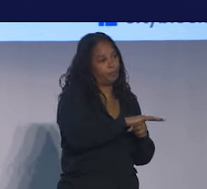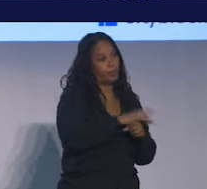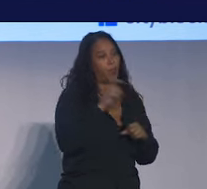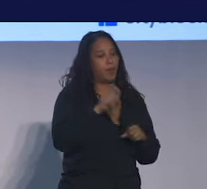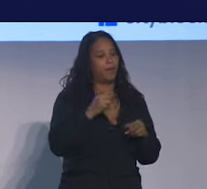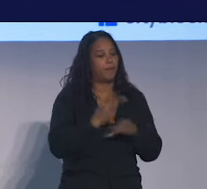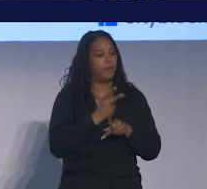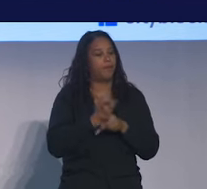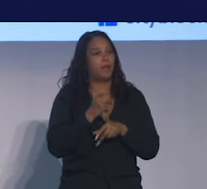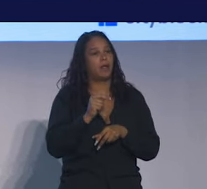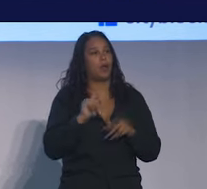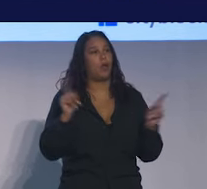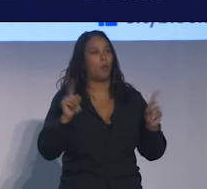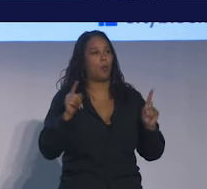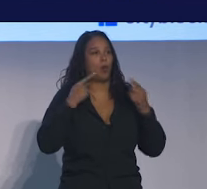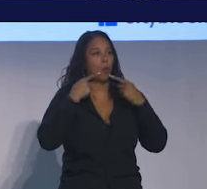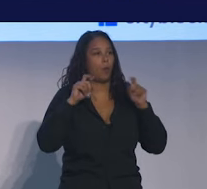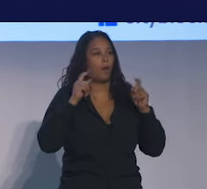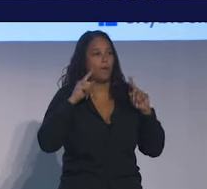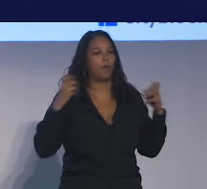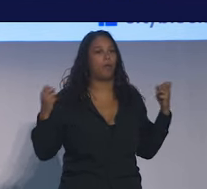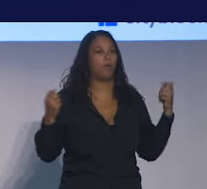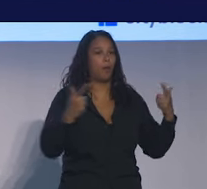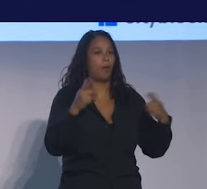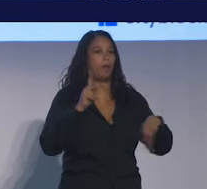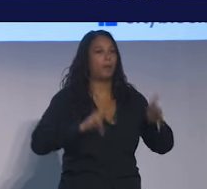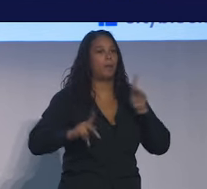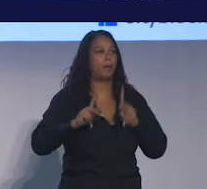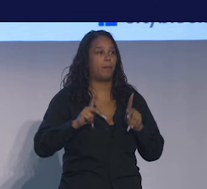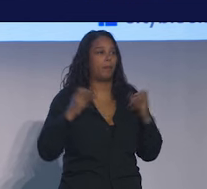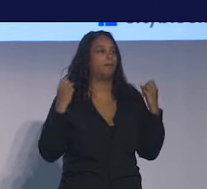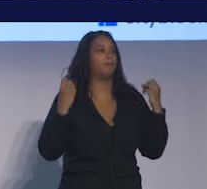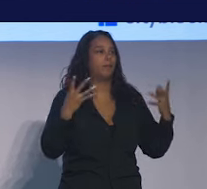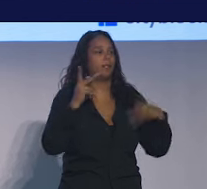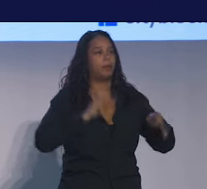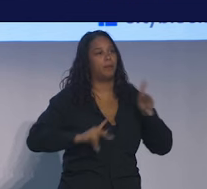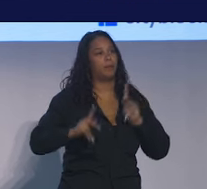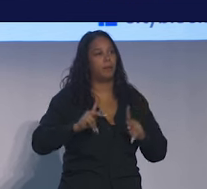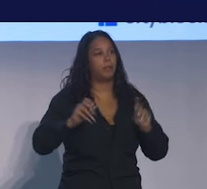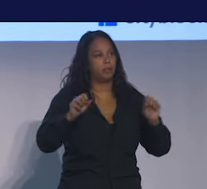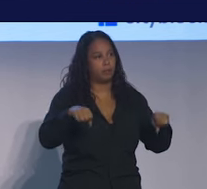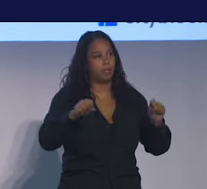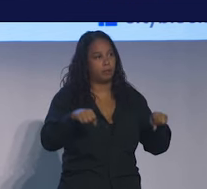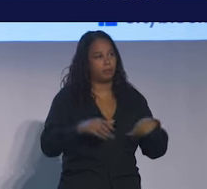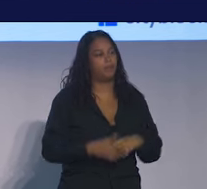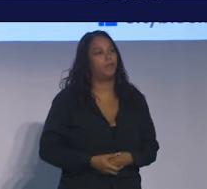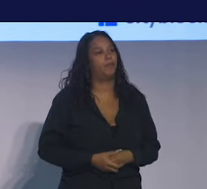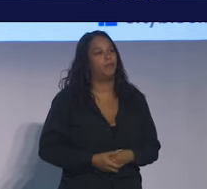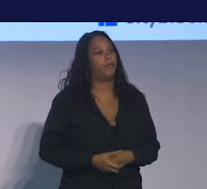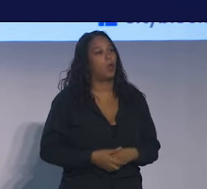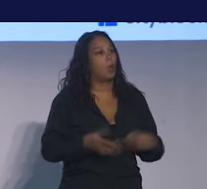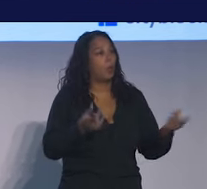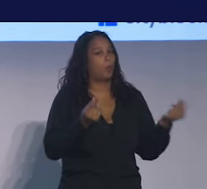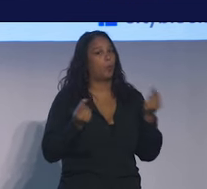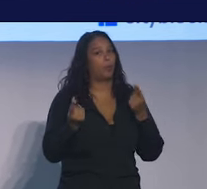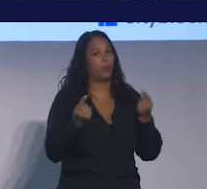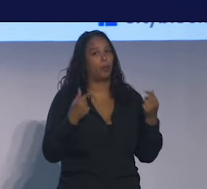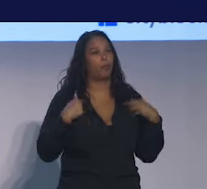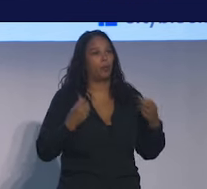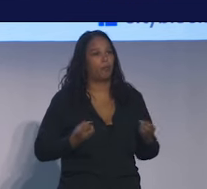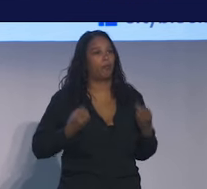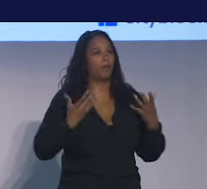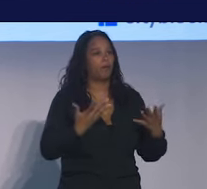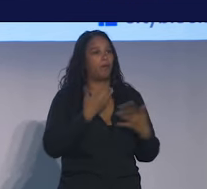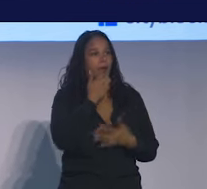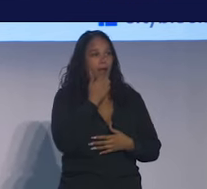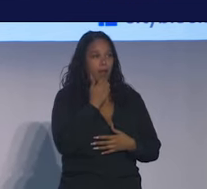make something that works for all people, as many people as possible. And what we do is we provide care to folks